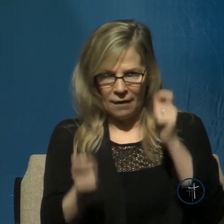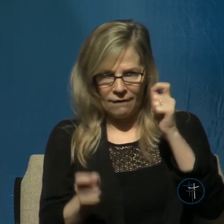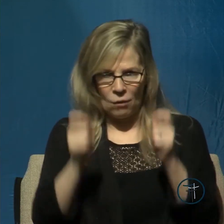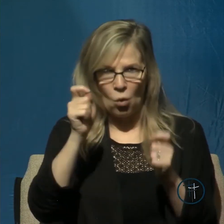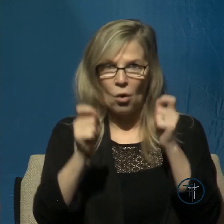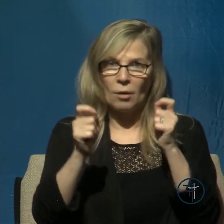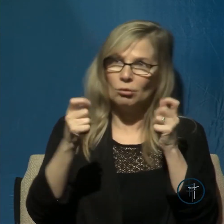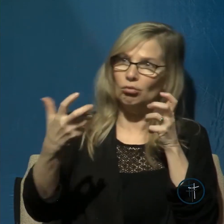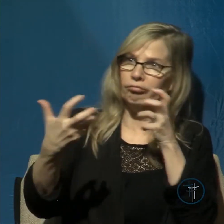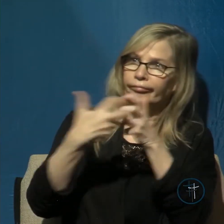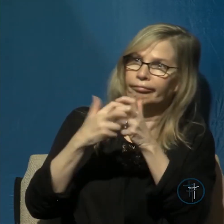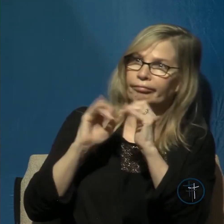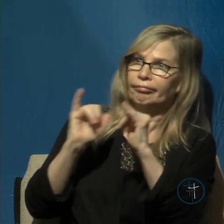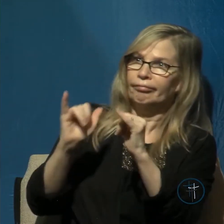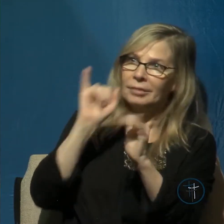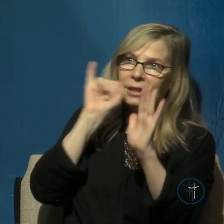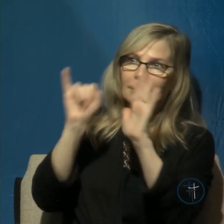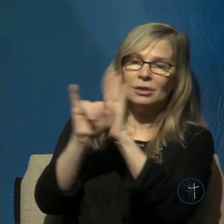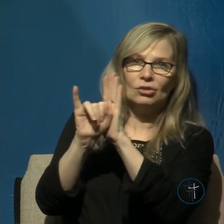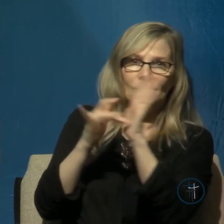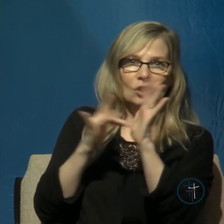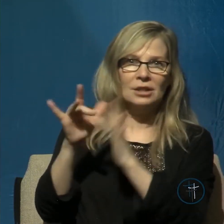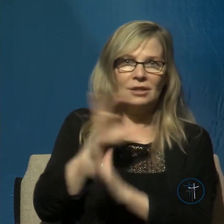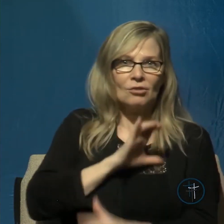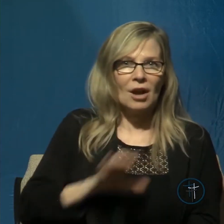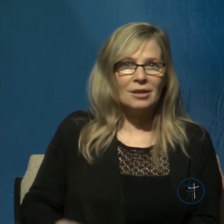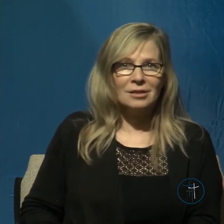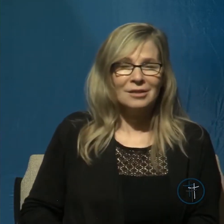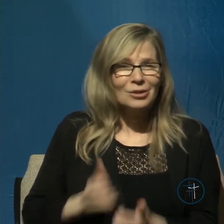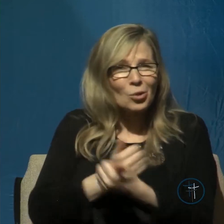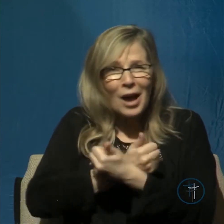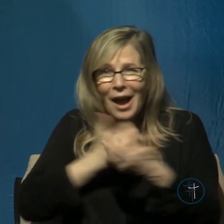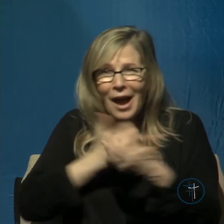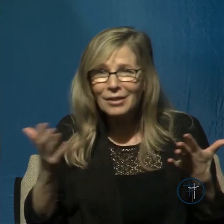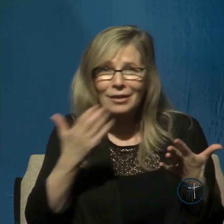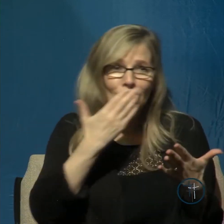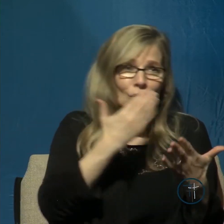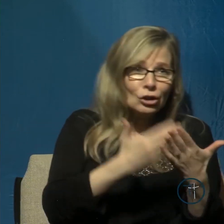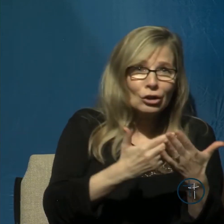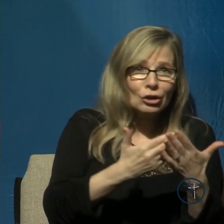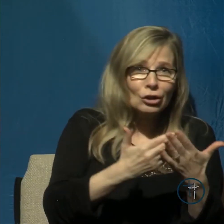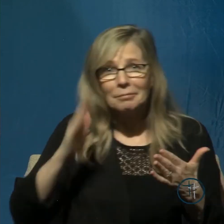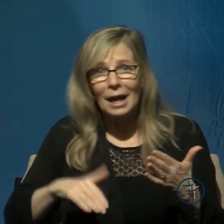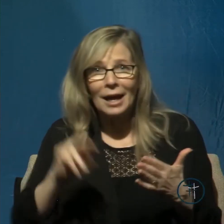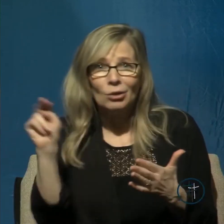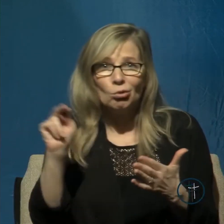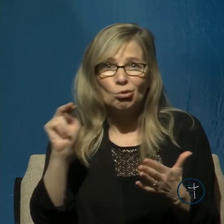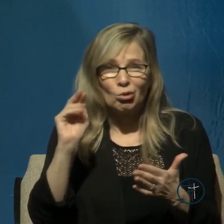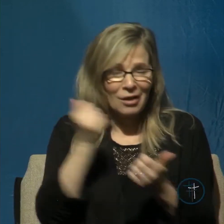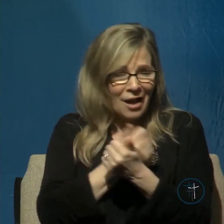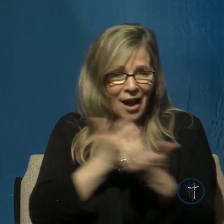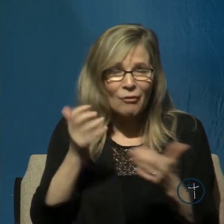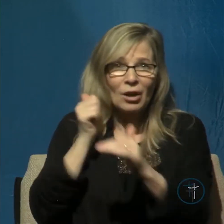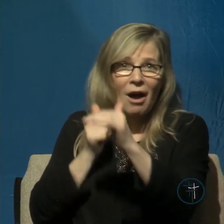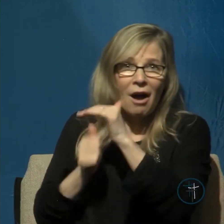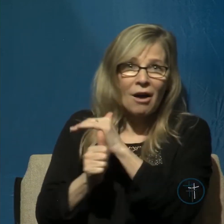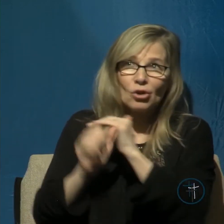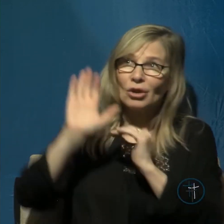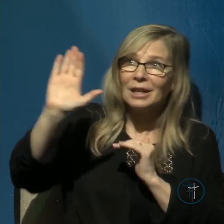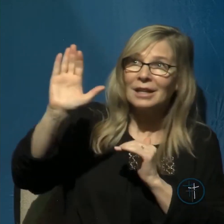Christ so everything in life the good the bad the neutral all of it is under God's sovereign control to make us more Christ